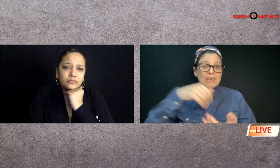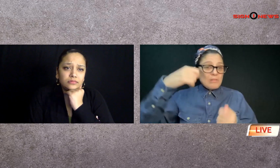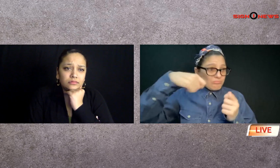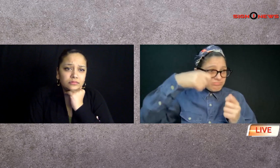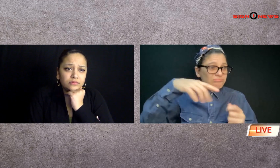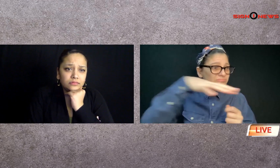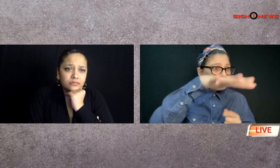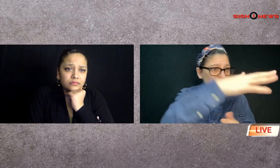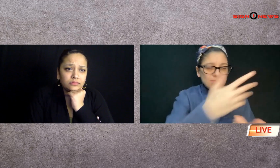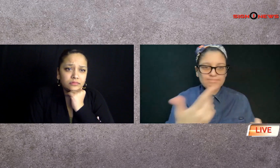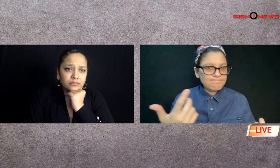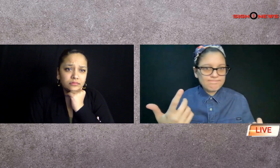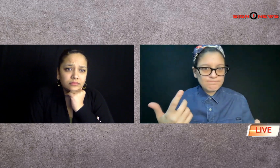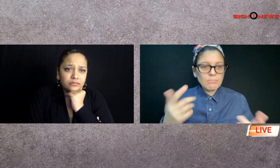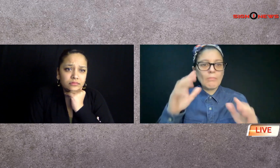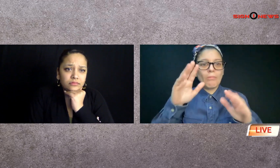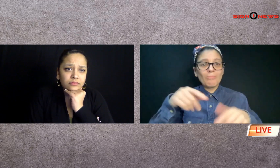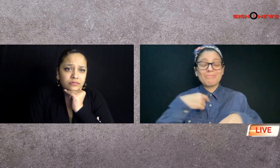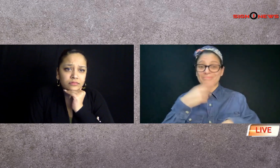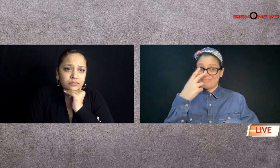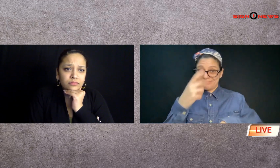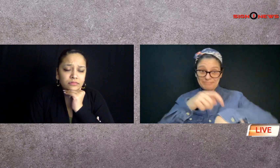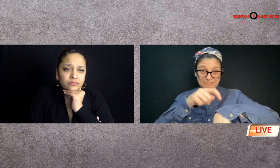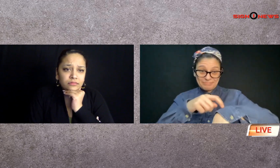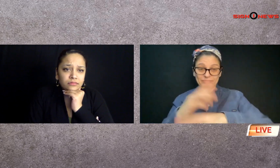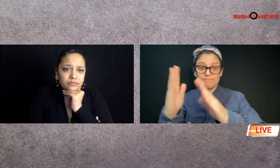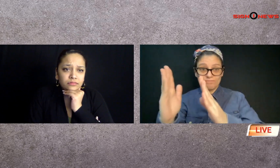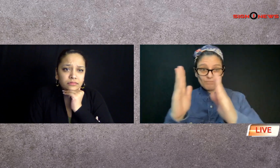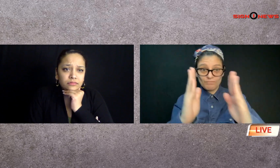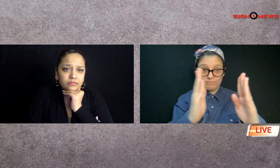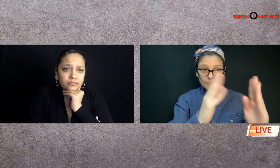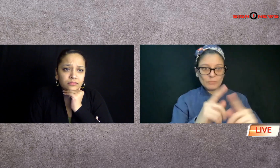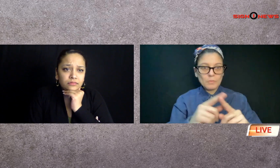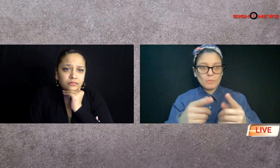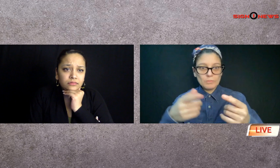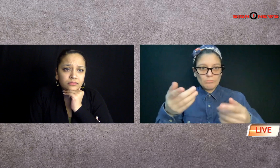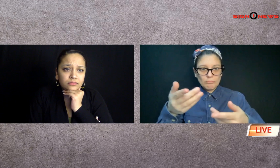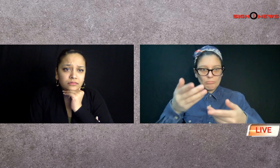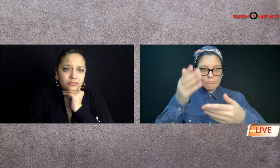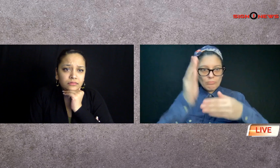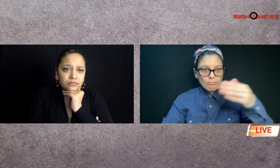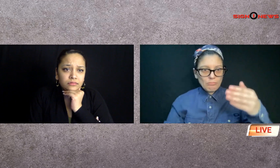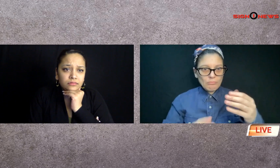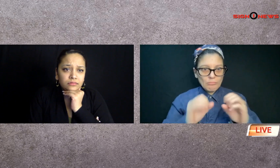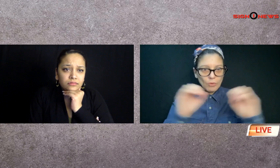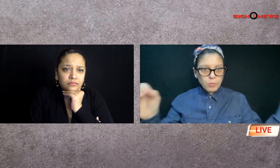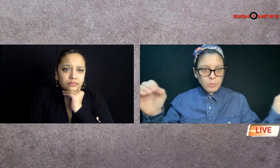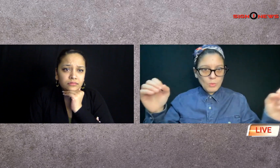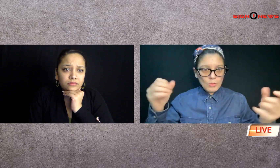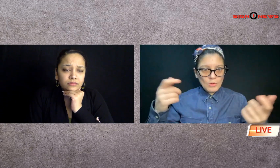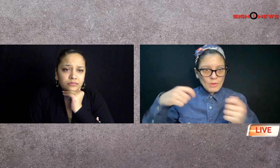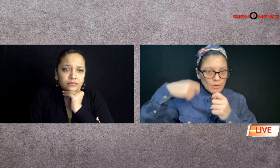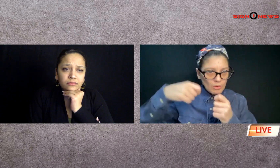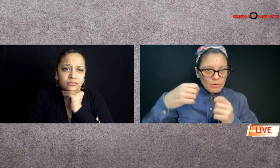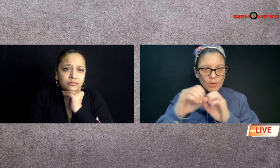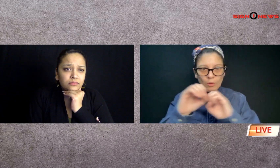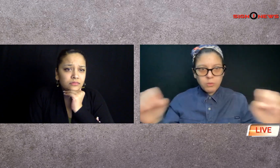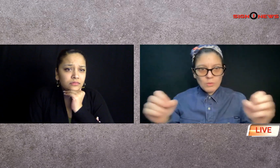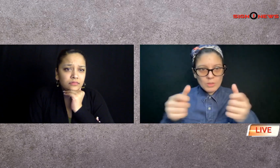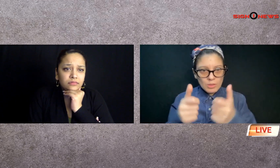all the while he's videotaping everything and then all of a sudden the video stopped the texting